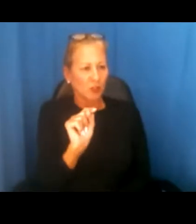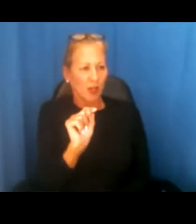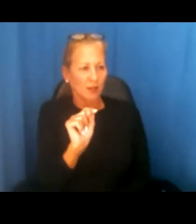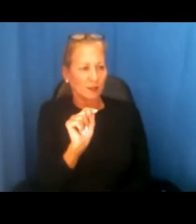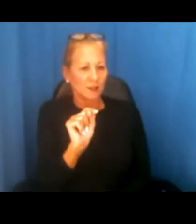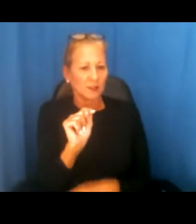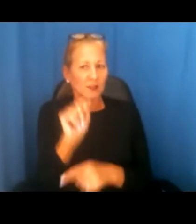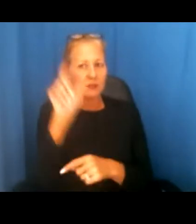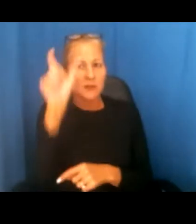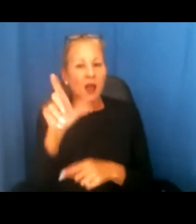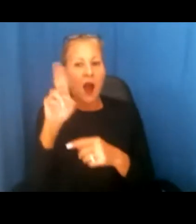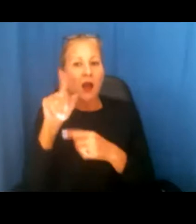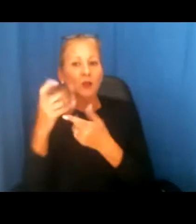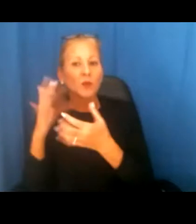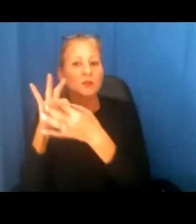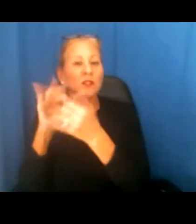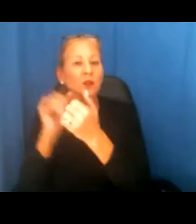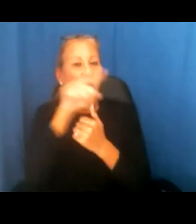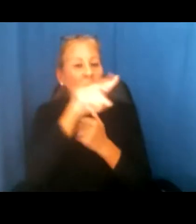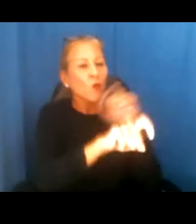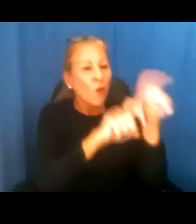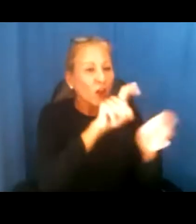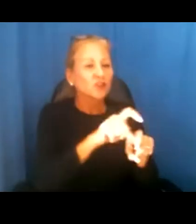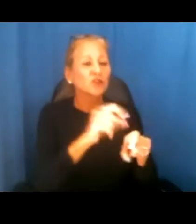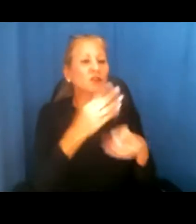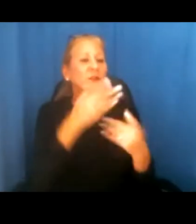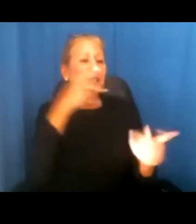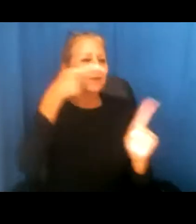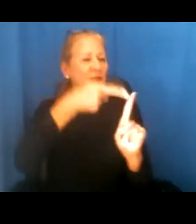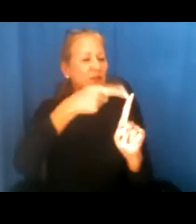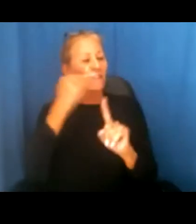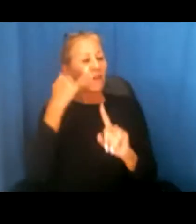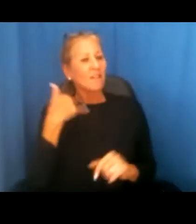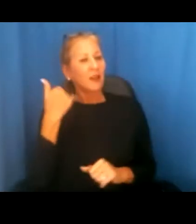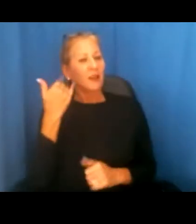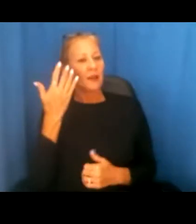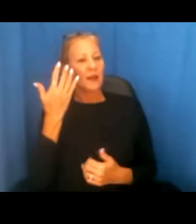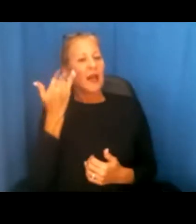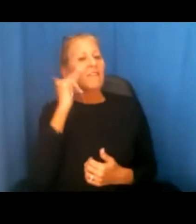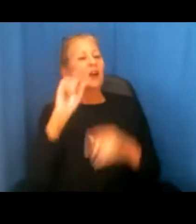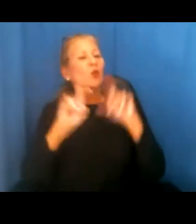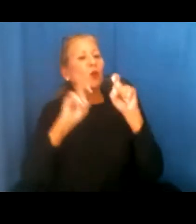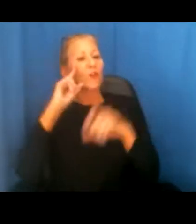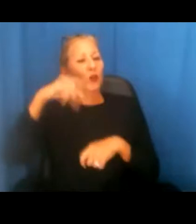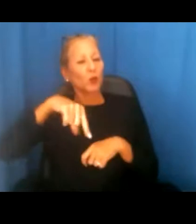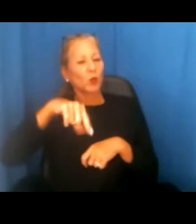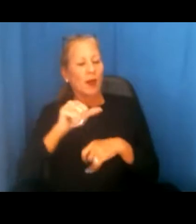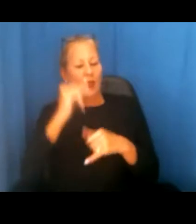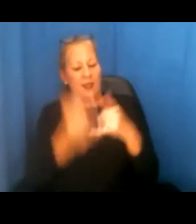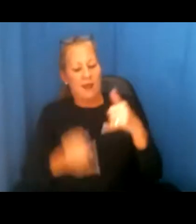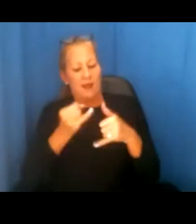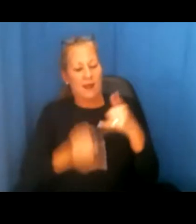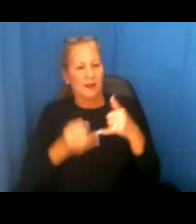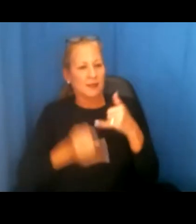something that you want to connect with the panelists about specifically. If you have questions for the Q&A section at the end of